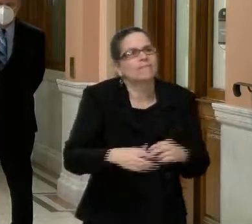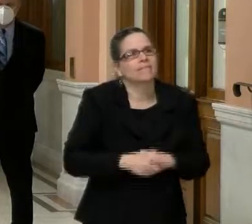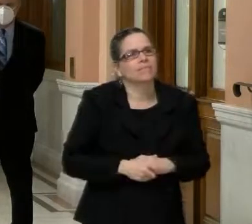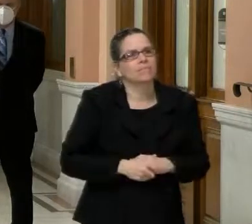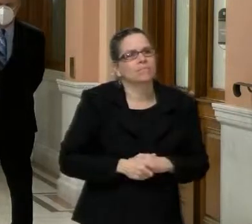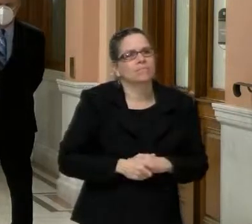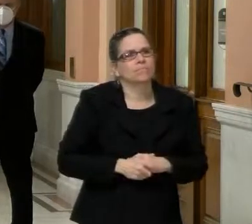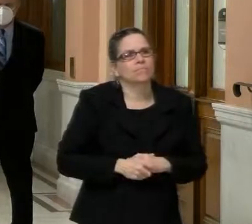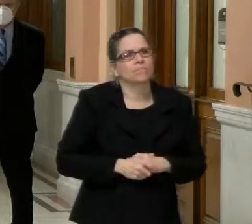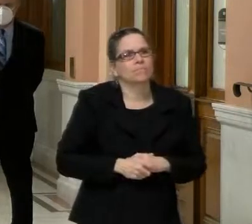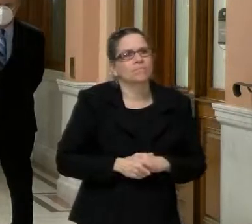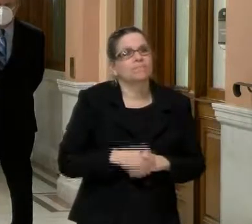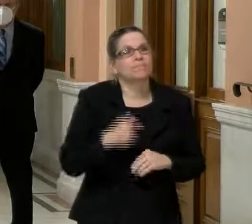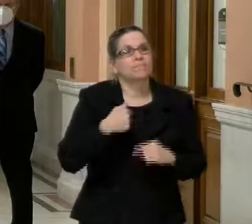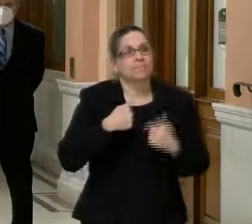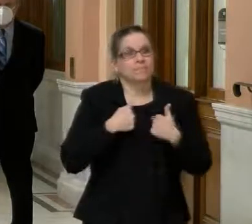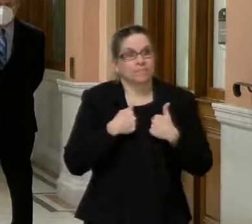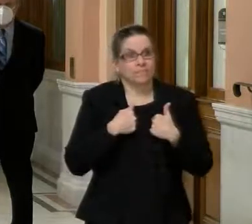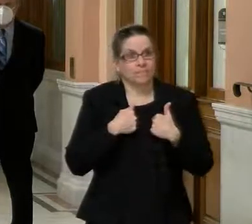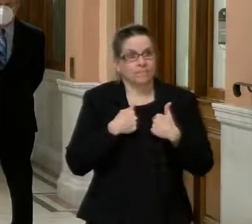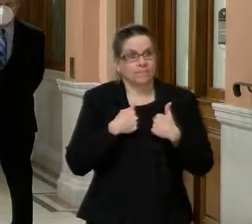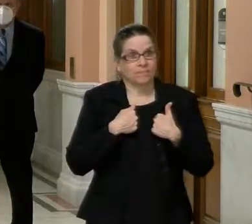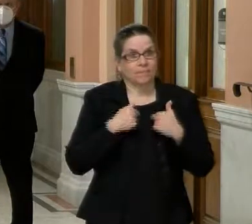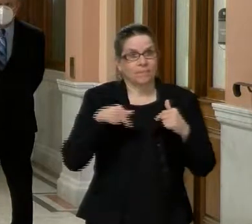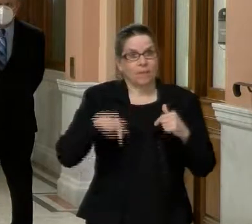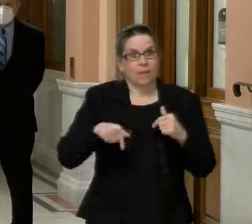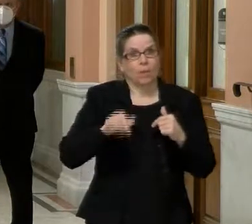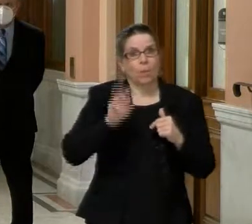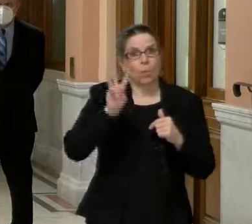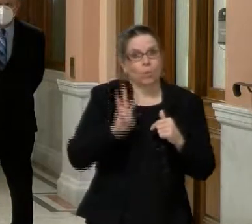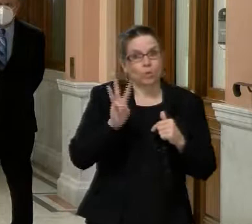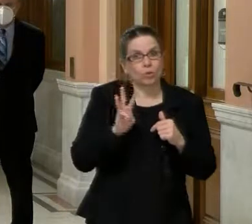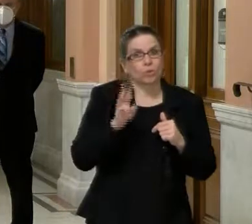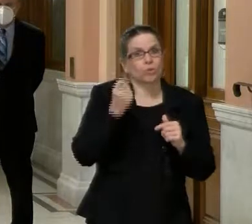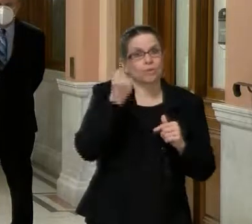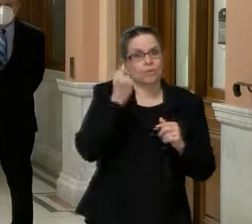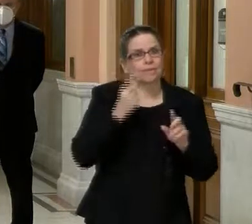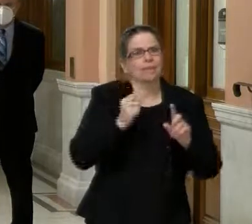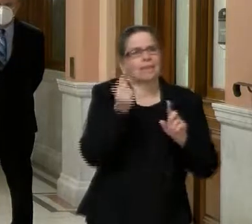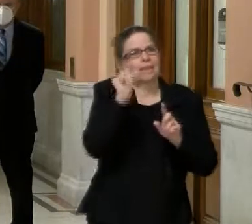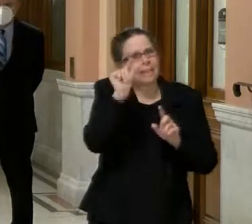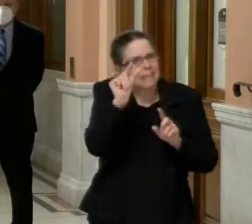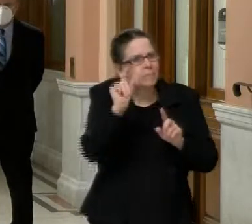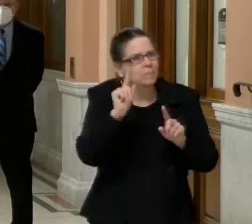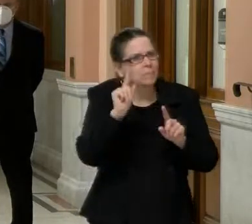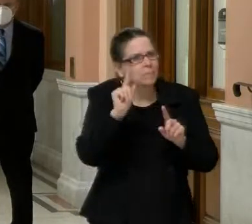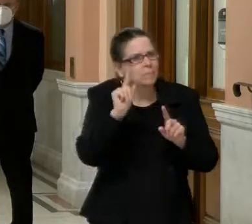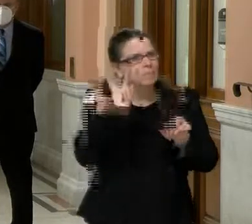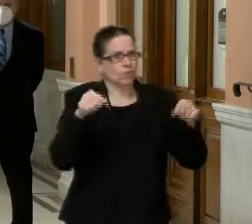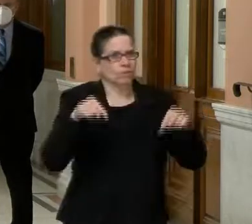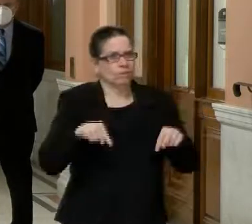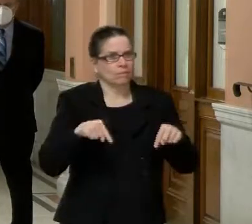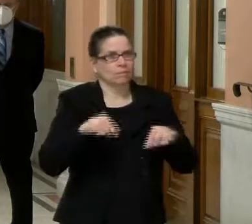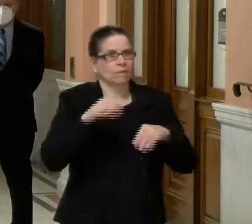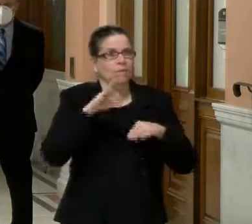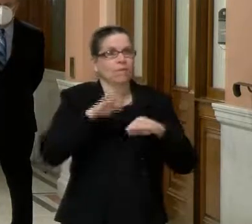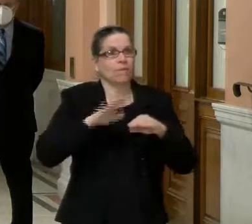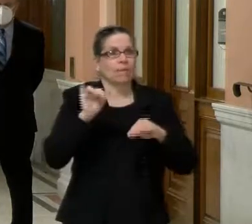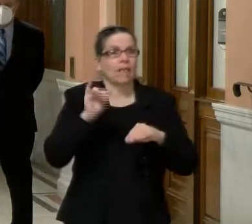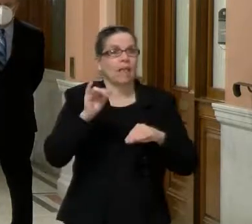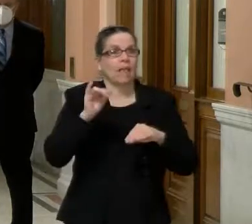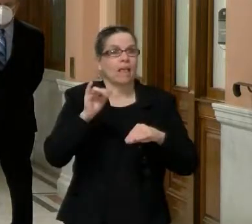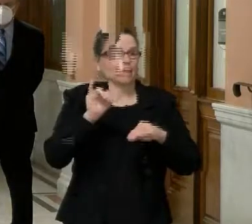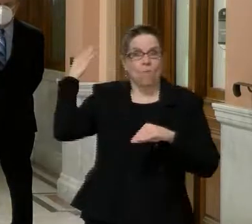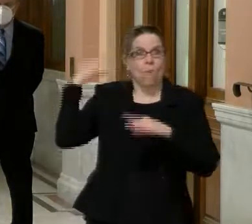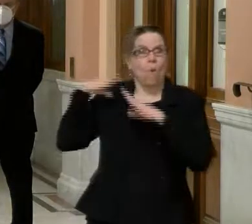we are in a different position than where we were for previous real things in that. Now